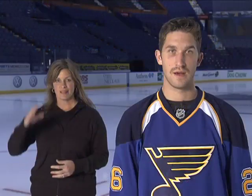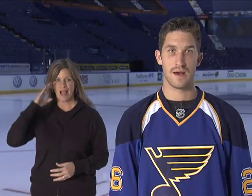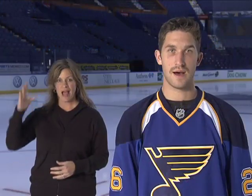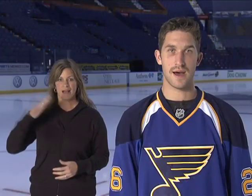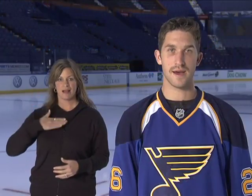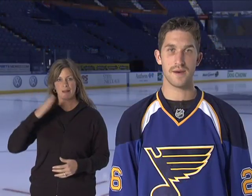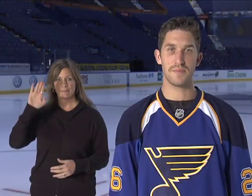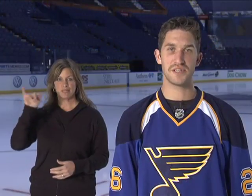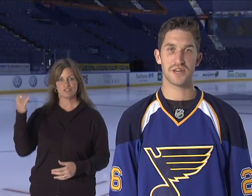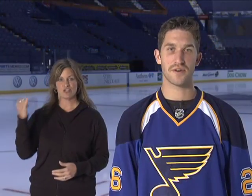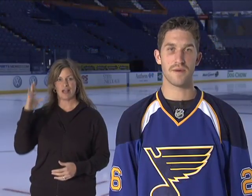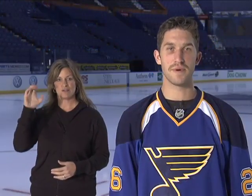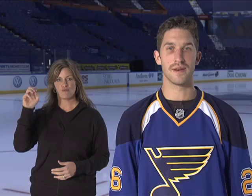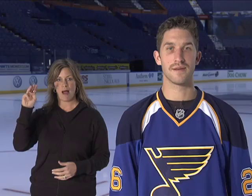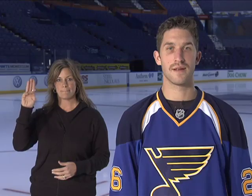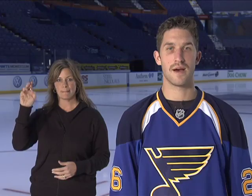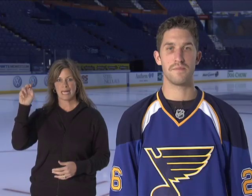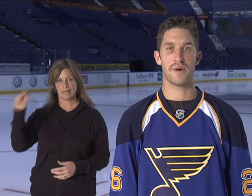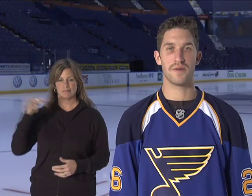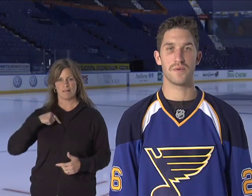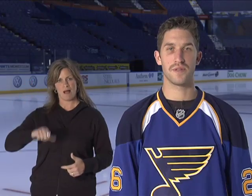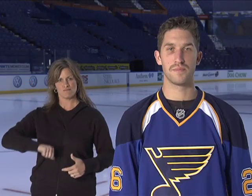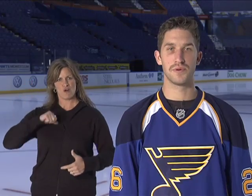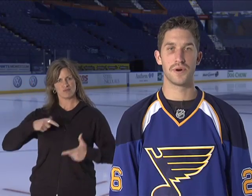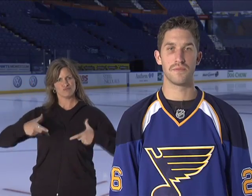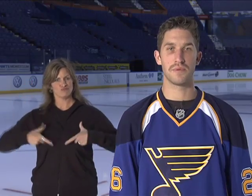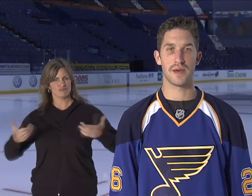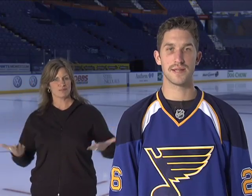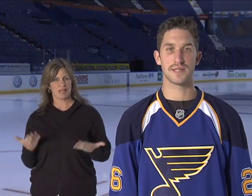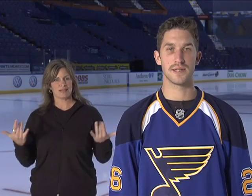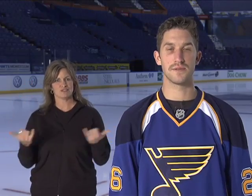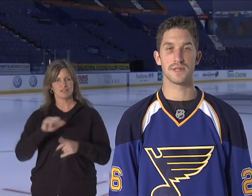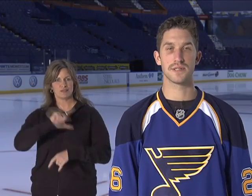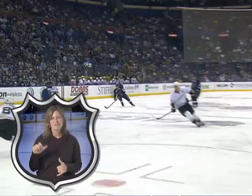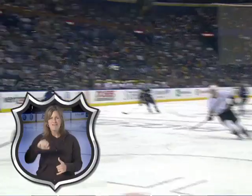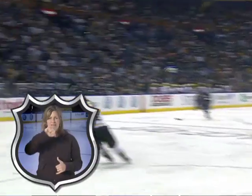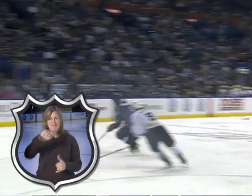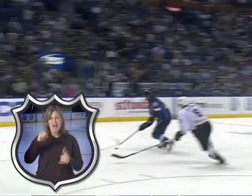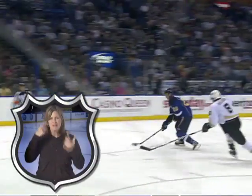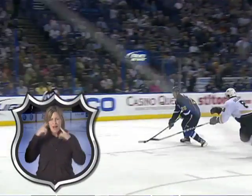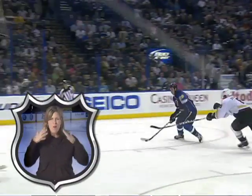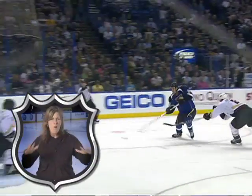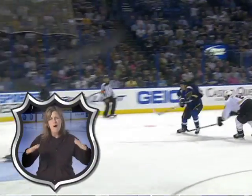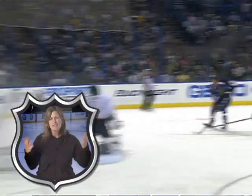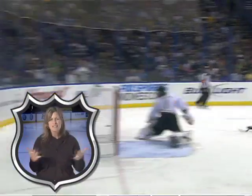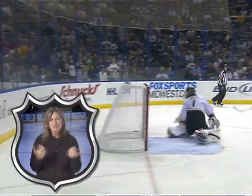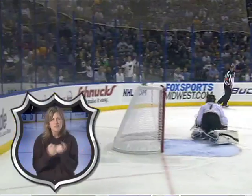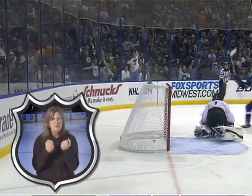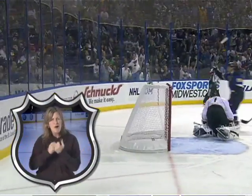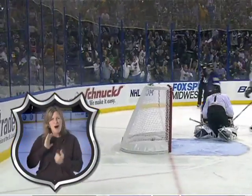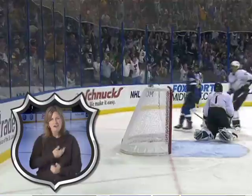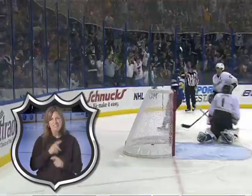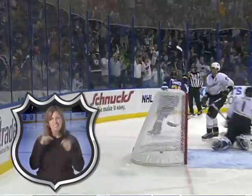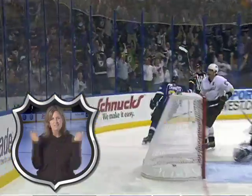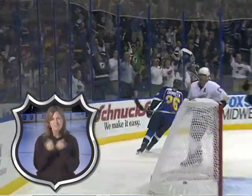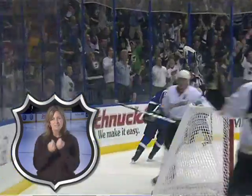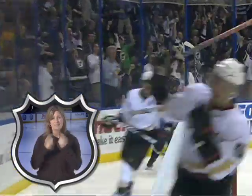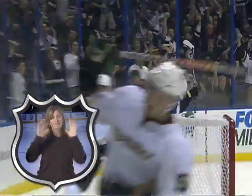Hi, I'm BJ Crombie. I'm proud to wear the Blue Note and play in St. Louis. The fans sure make a lot of noise supporting their team. It's unbelievable